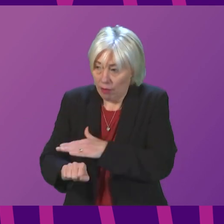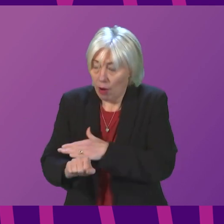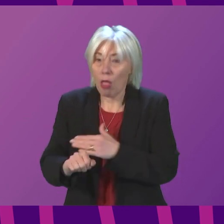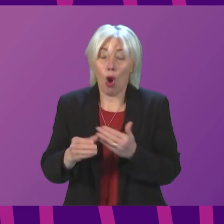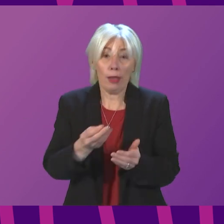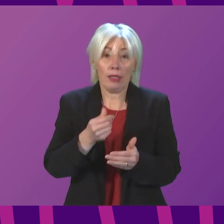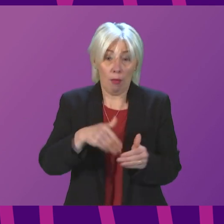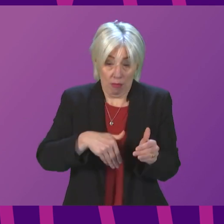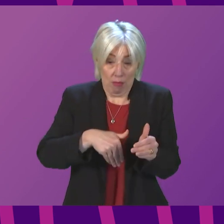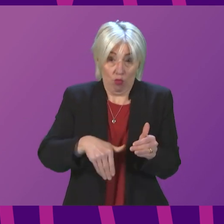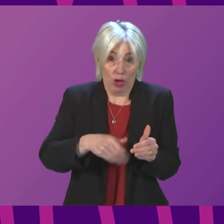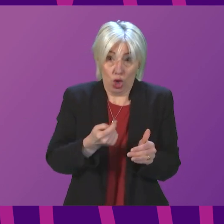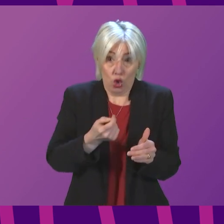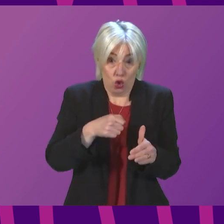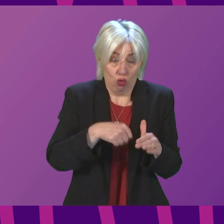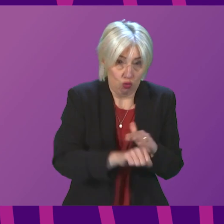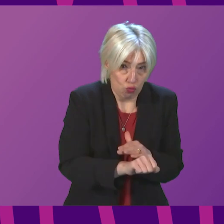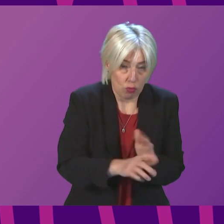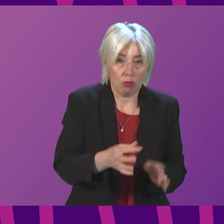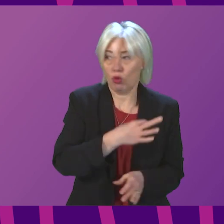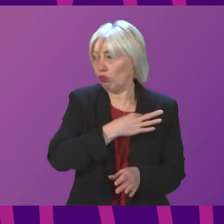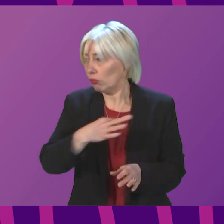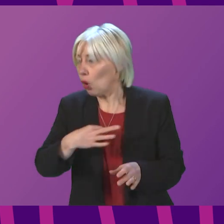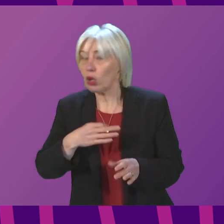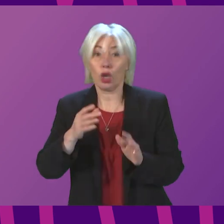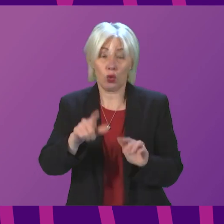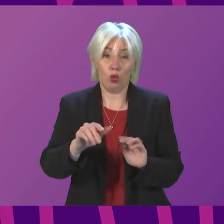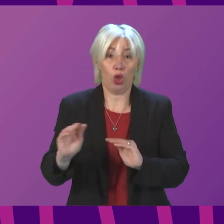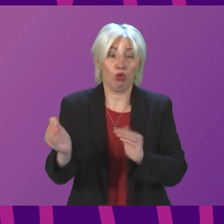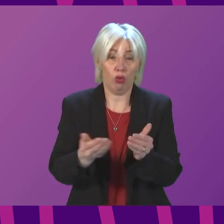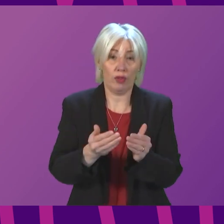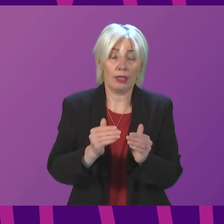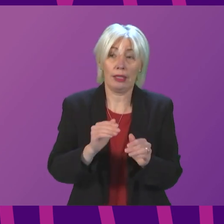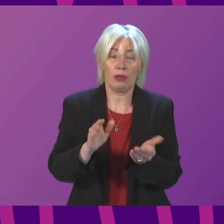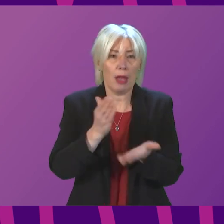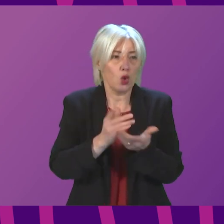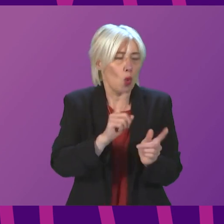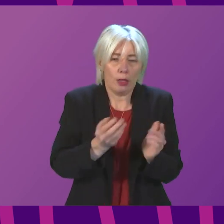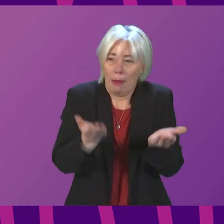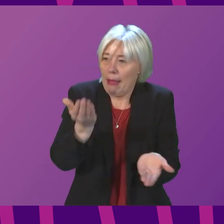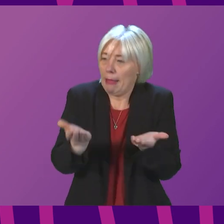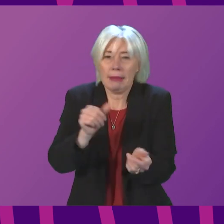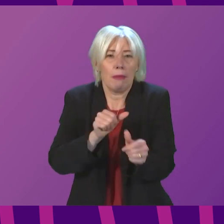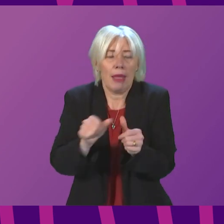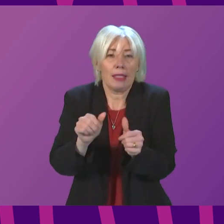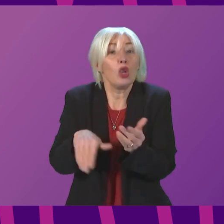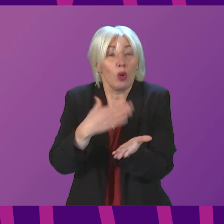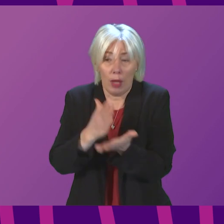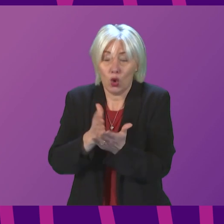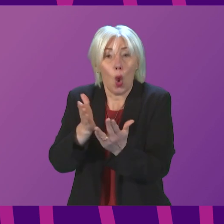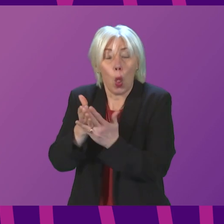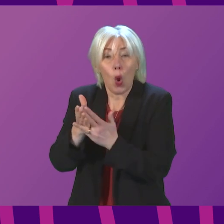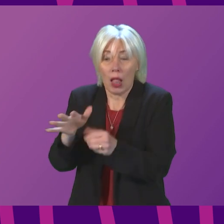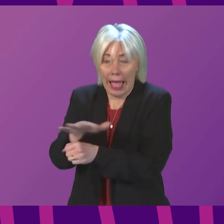birth in the future, to clinicians delivering these services to get to the best balance that does ensure local access and